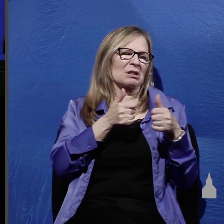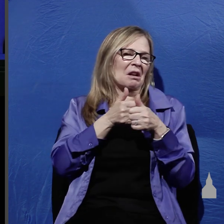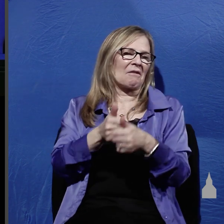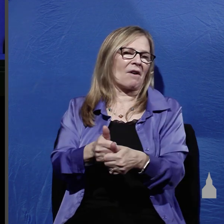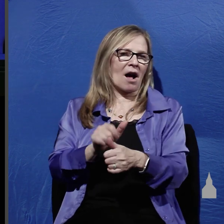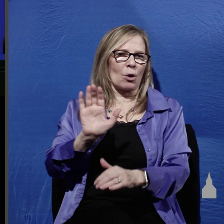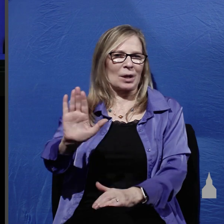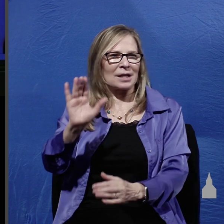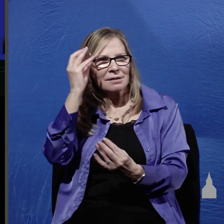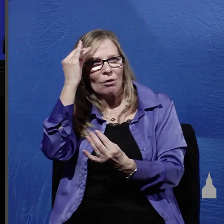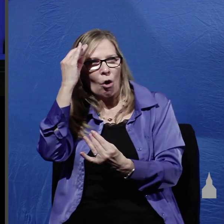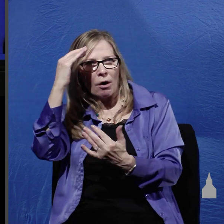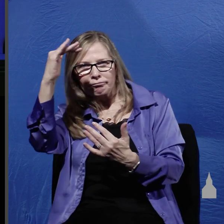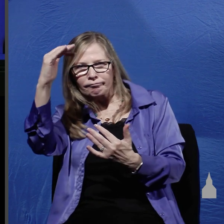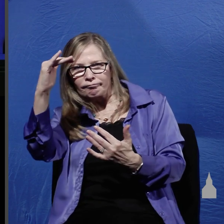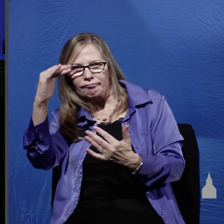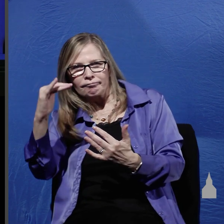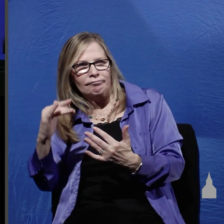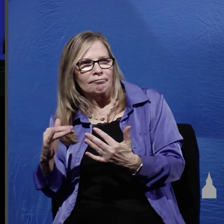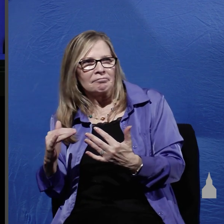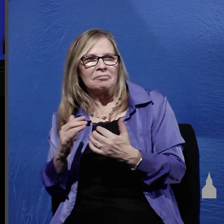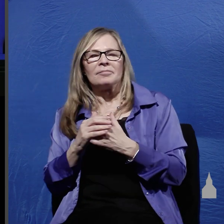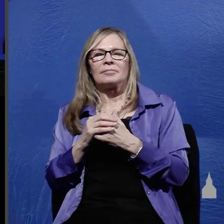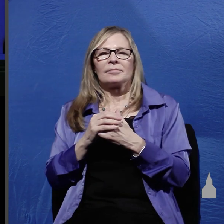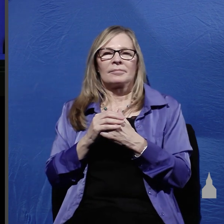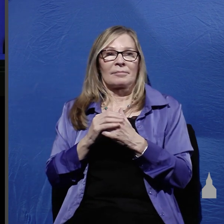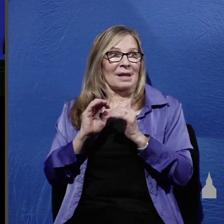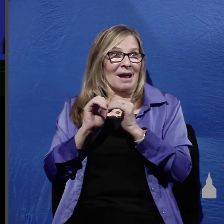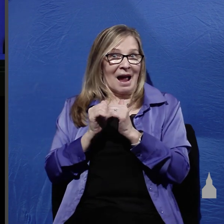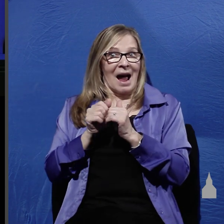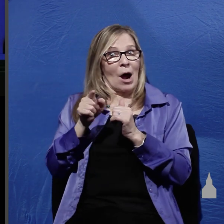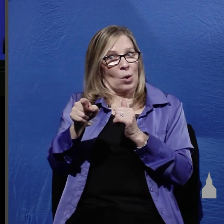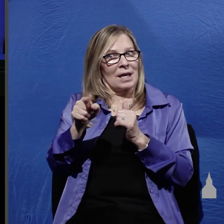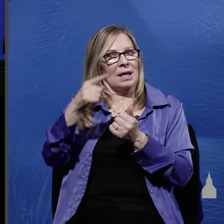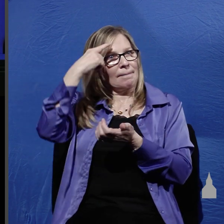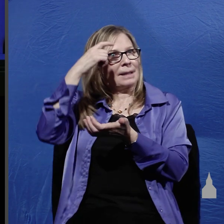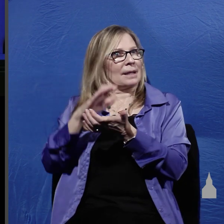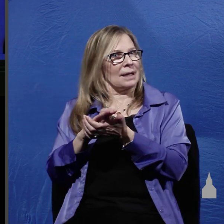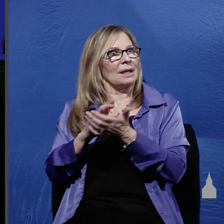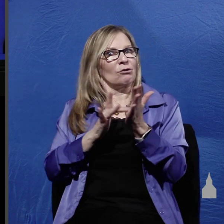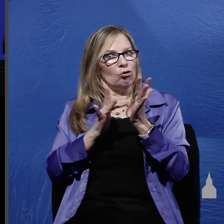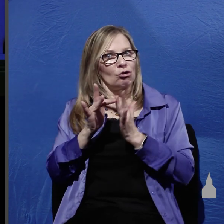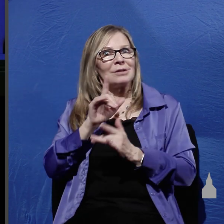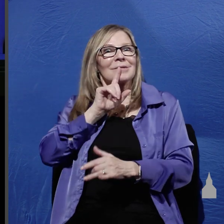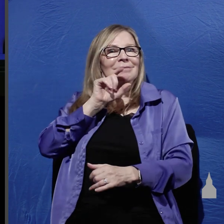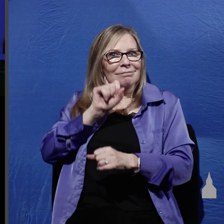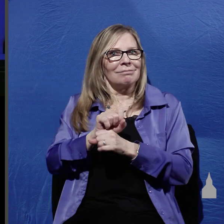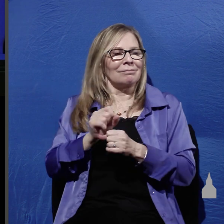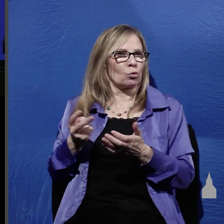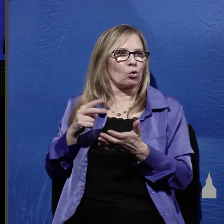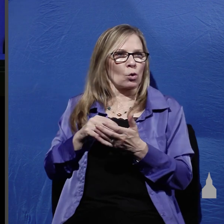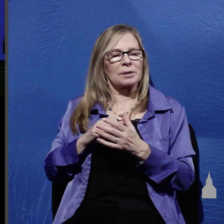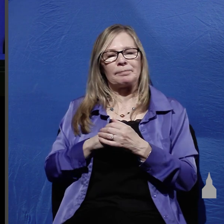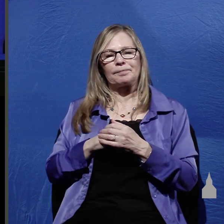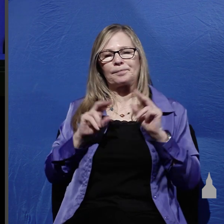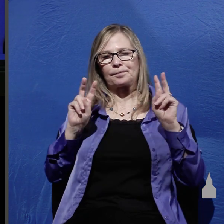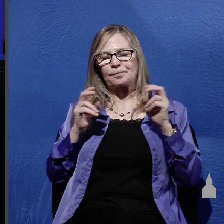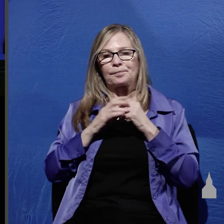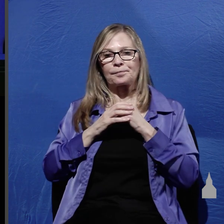by verse how he came to be convinced that Jesus Christ rose from the dead the chain of events that brought him